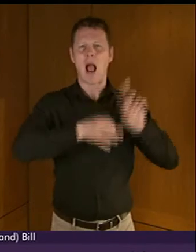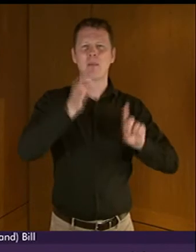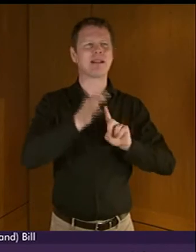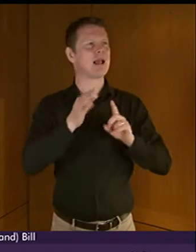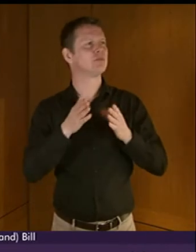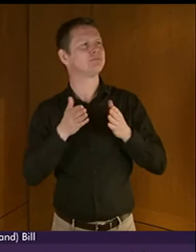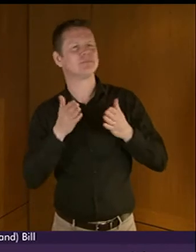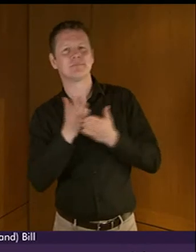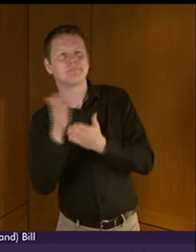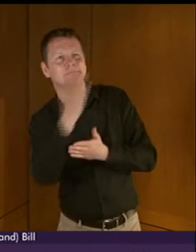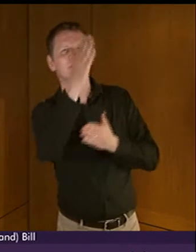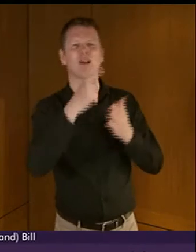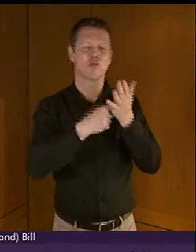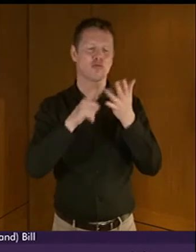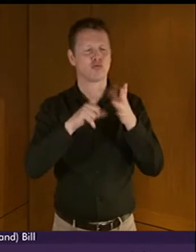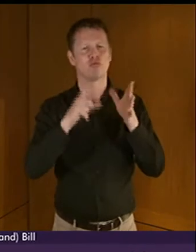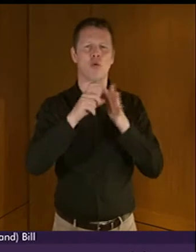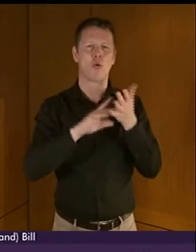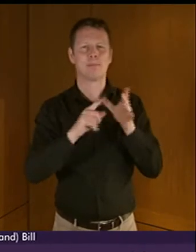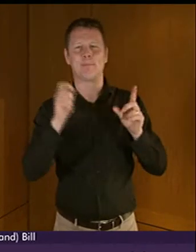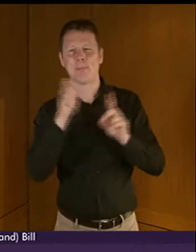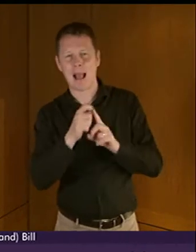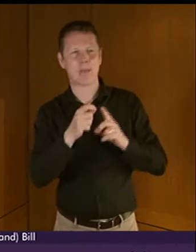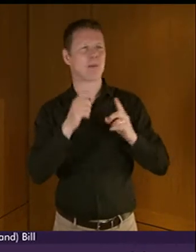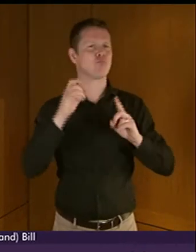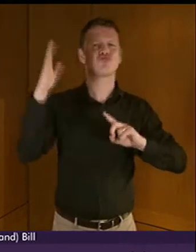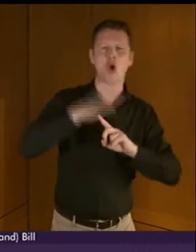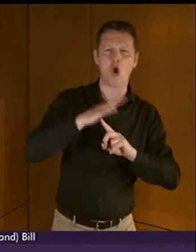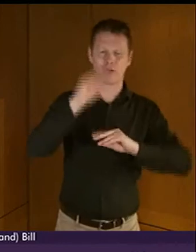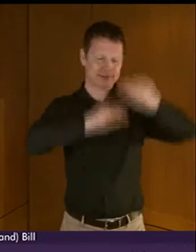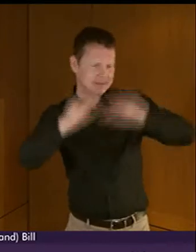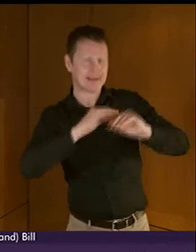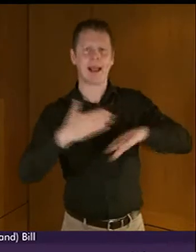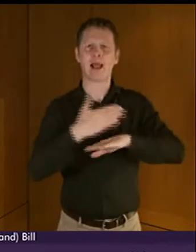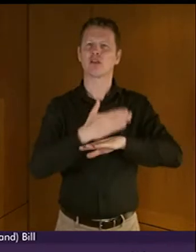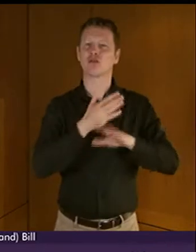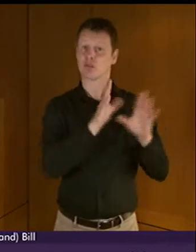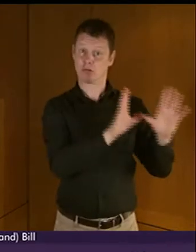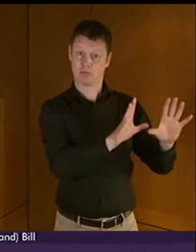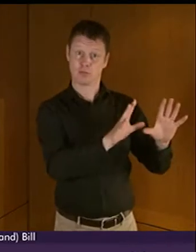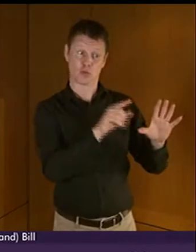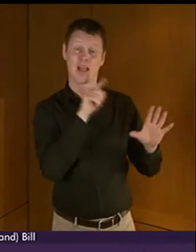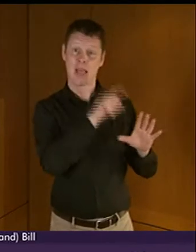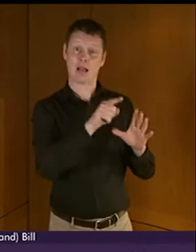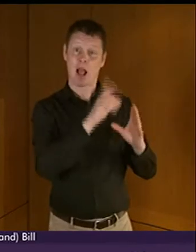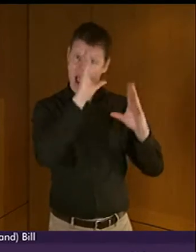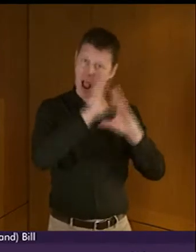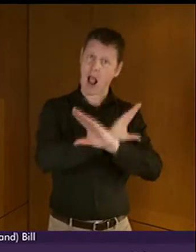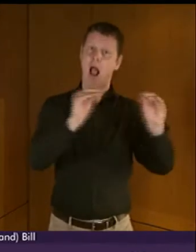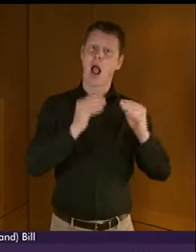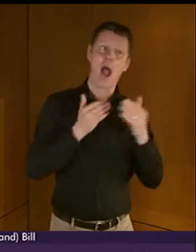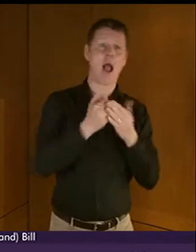identify where progress had been made and to highlight priority areas for action. And this update was to be published in early